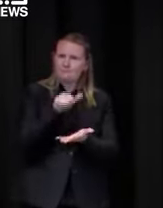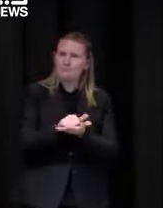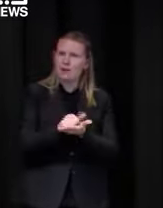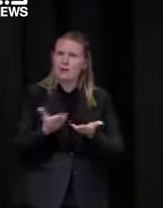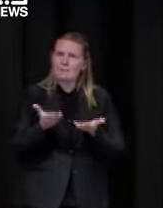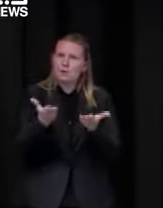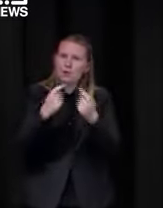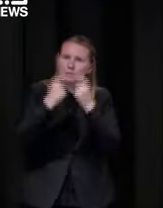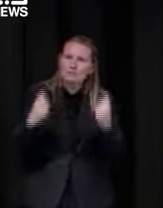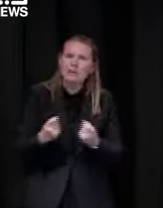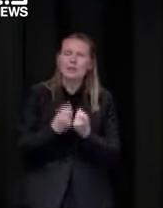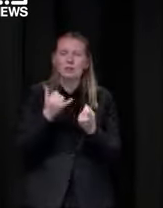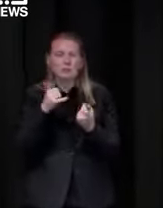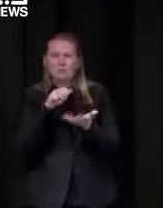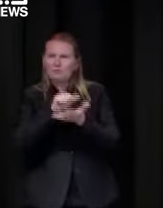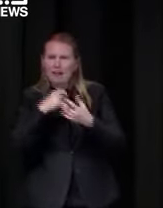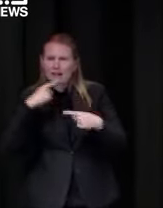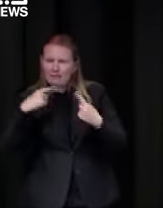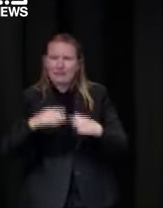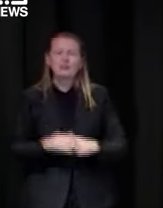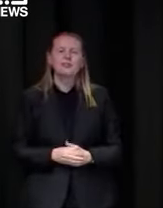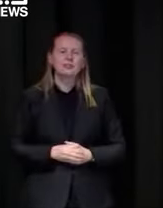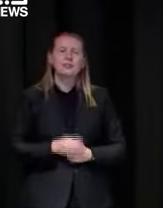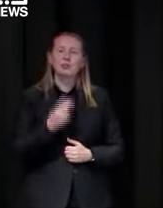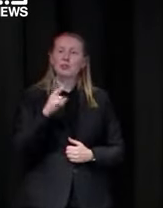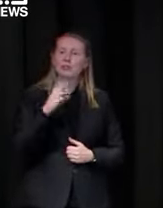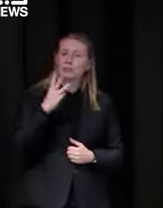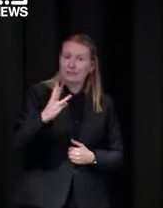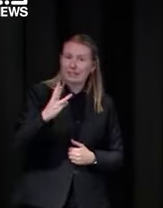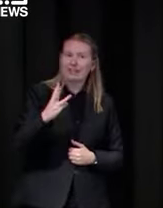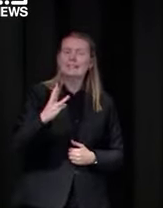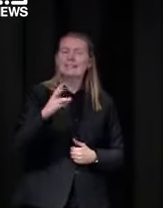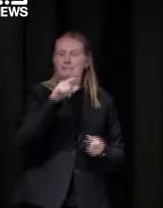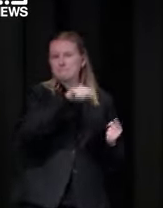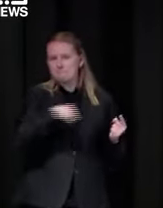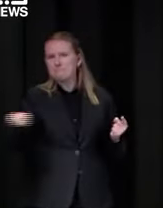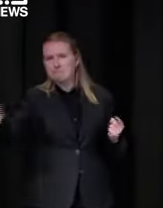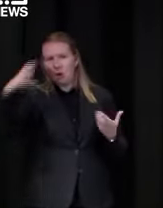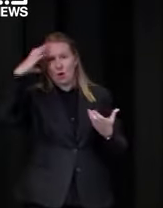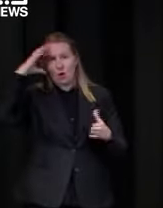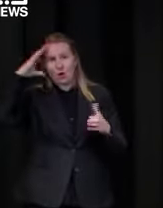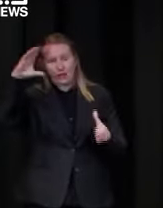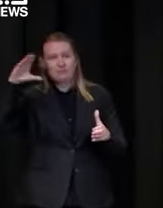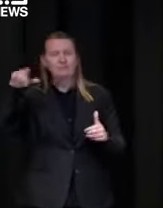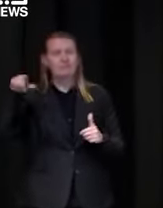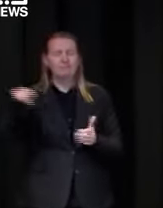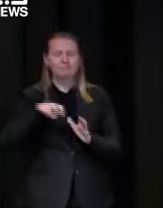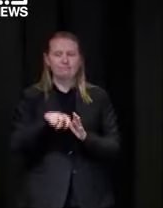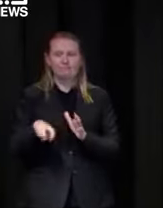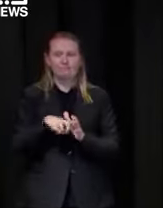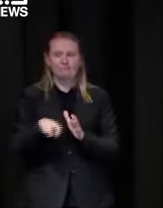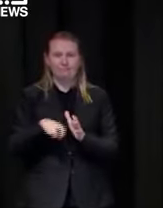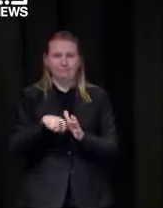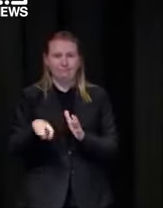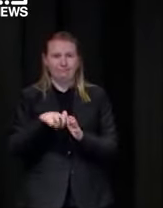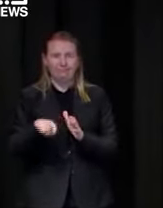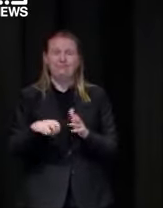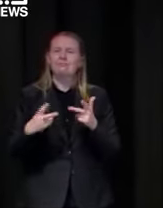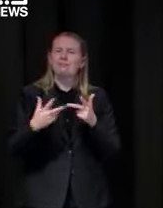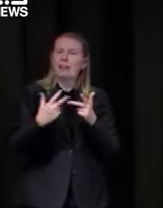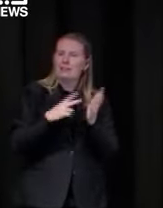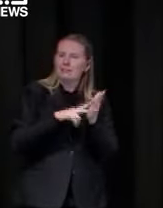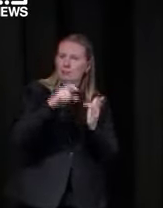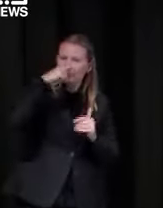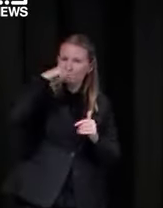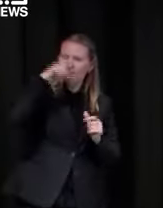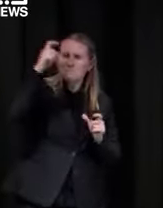the right materials 23 were um were moved into hotel quarantine and 161 were returning victorians traveling on the appropriate